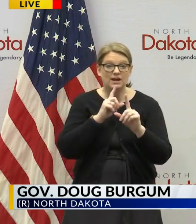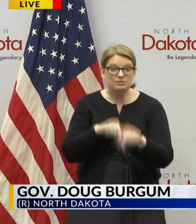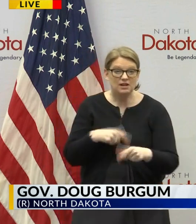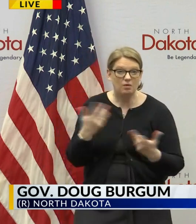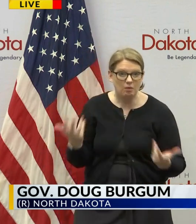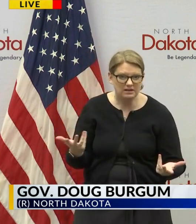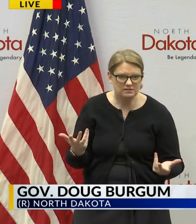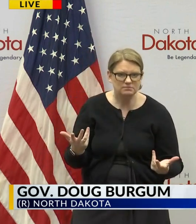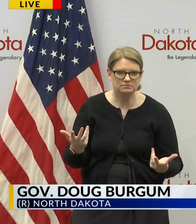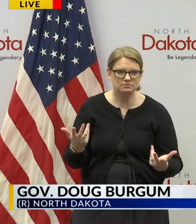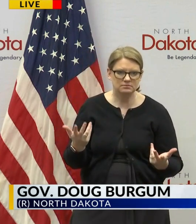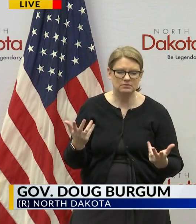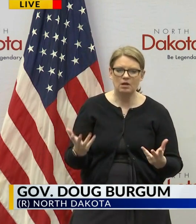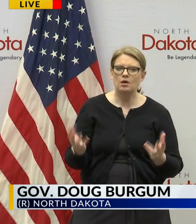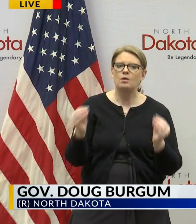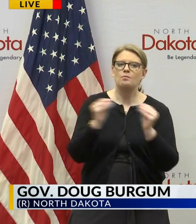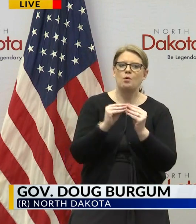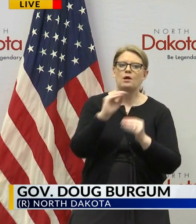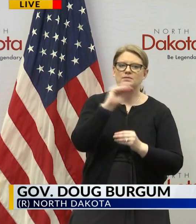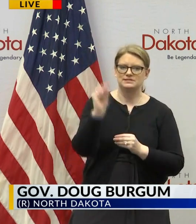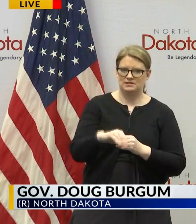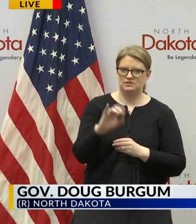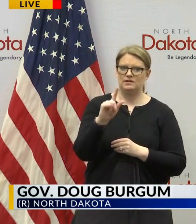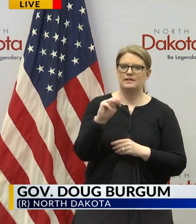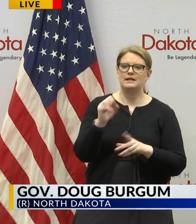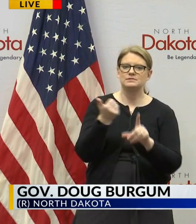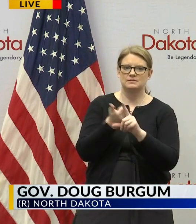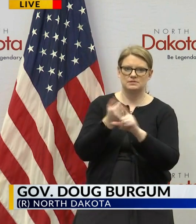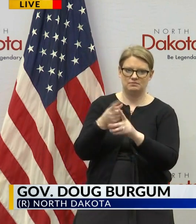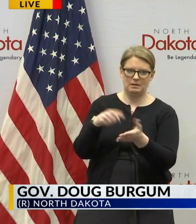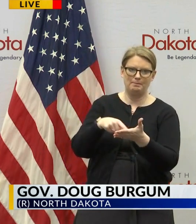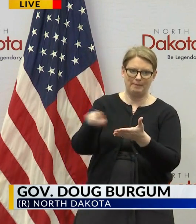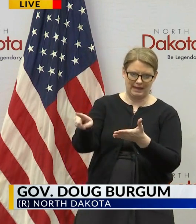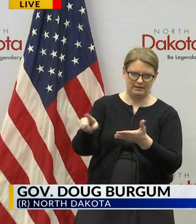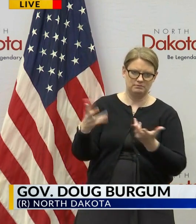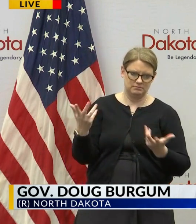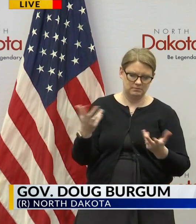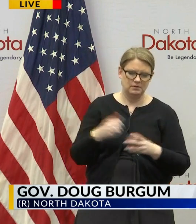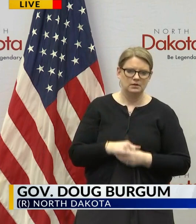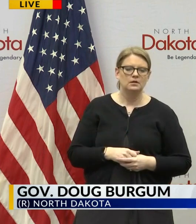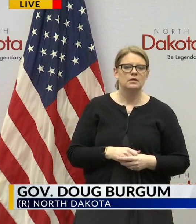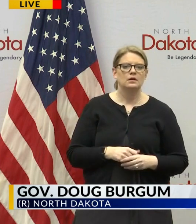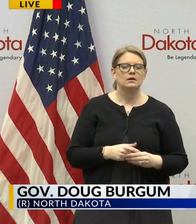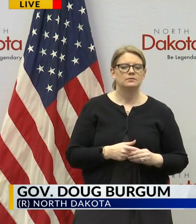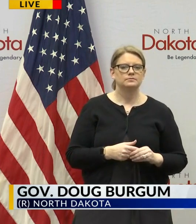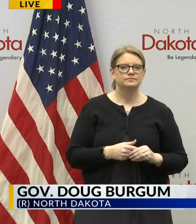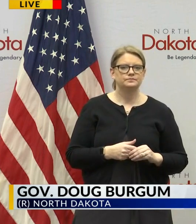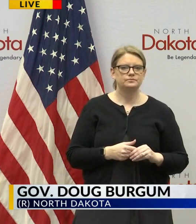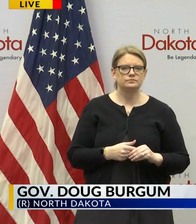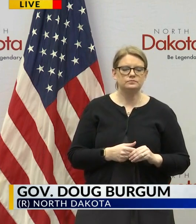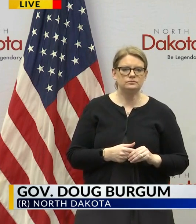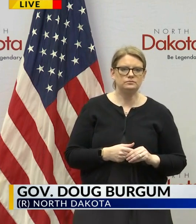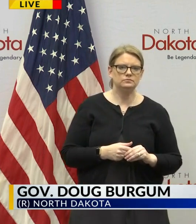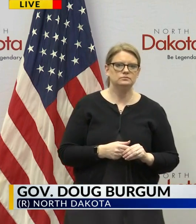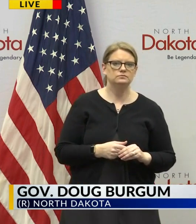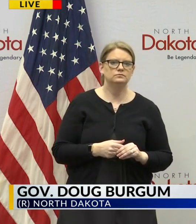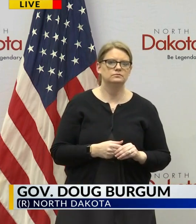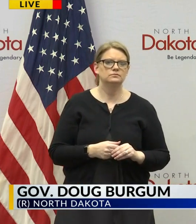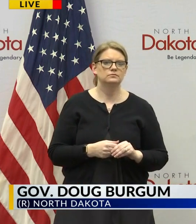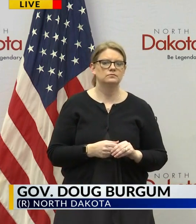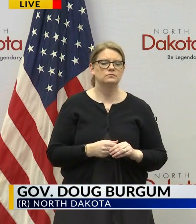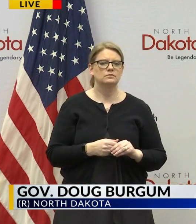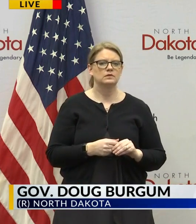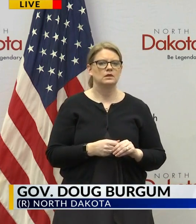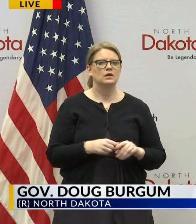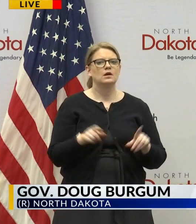significantly greater percentage of claims will be paid than under normal circumstances this will also reduce